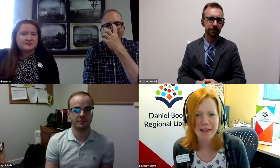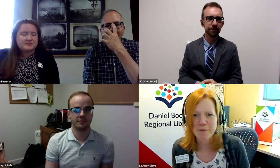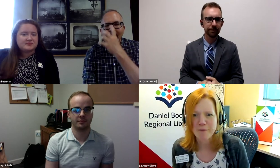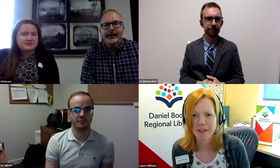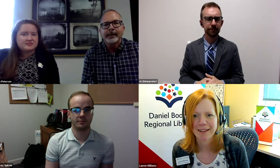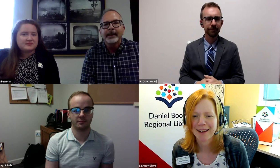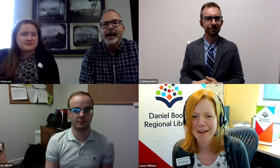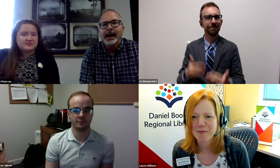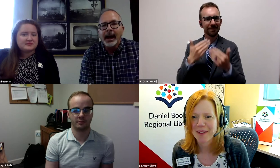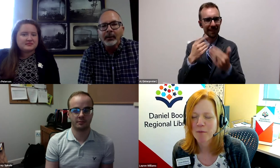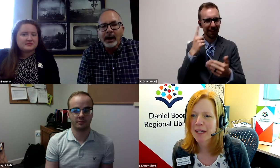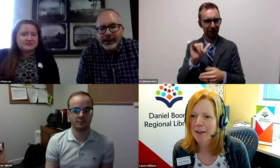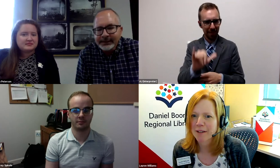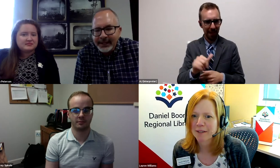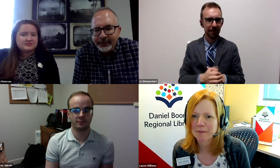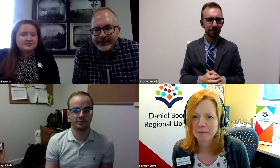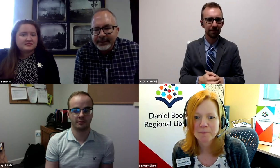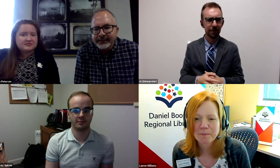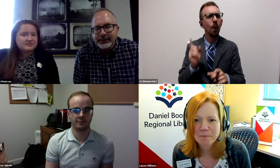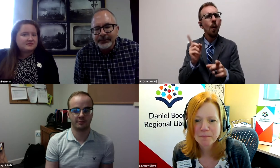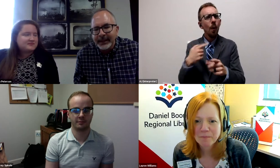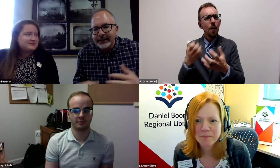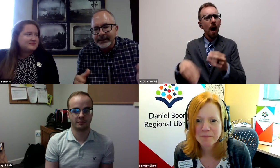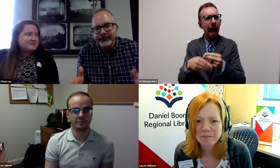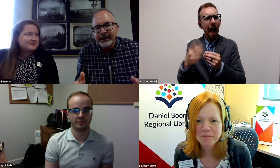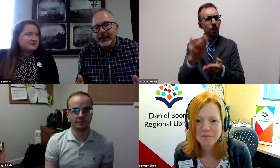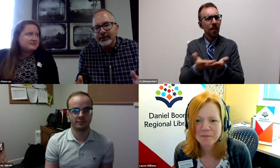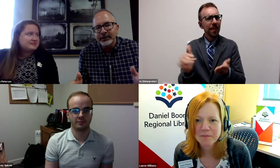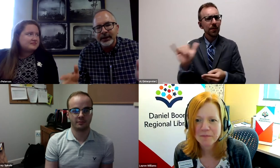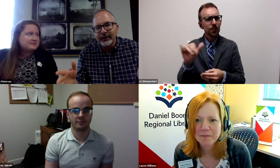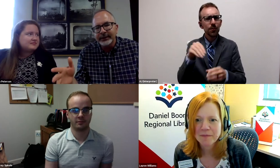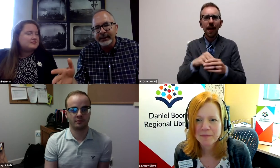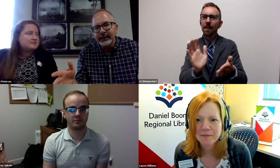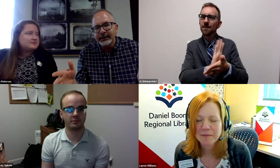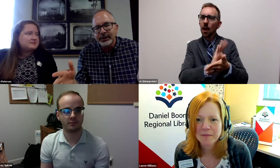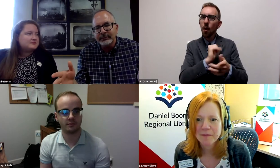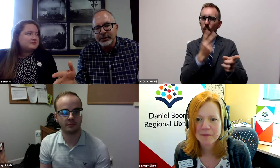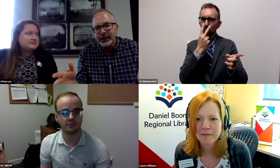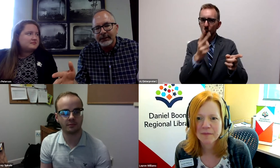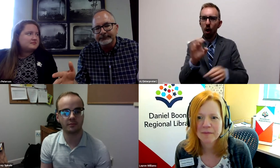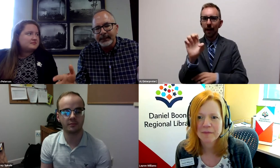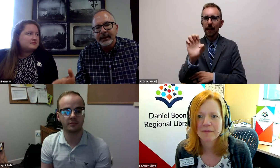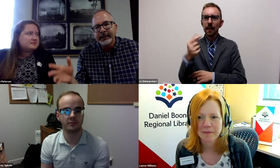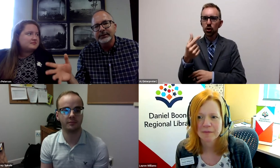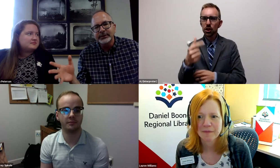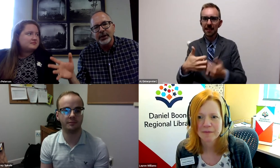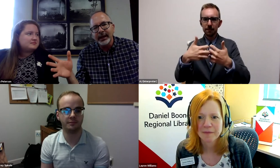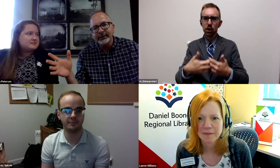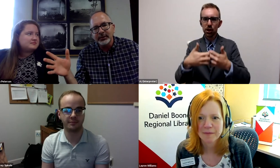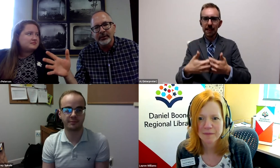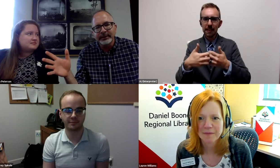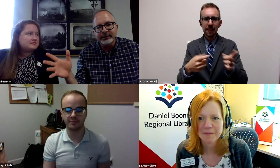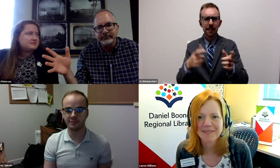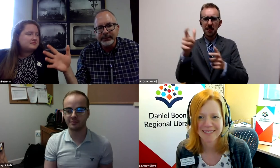Thank you for that. Oh, I wanted to say one thing too. In the video, you saw the EEG machine. It's this